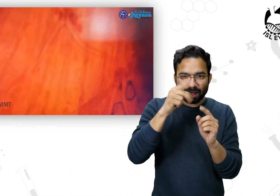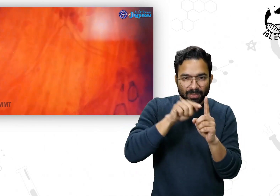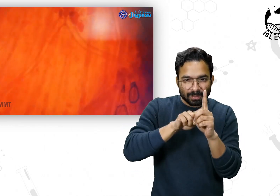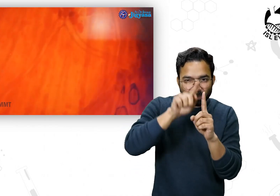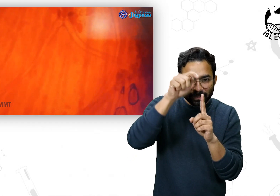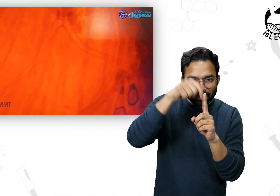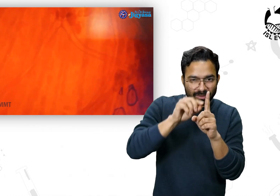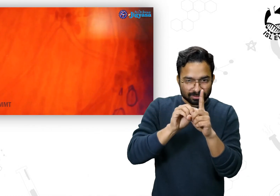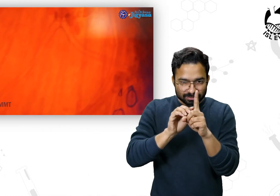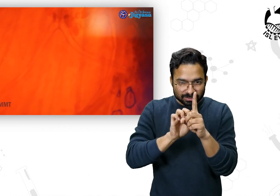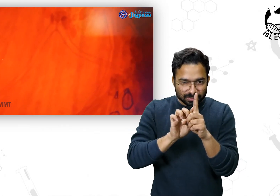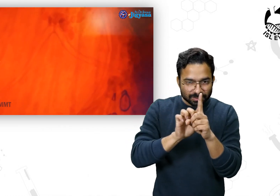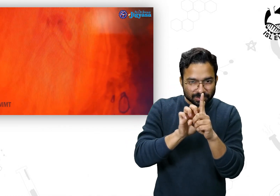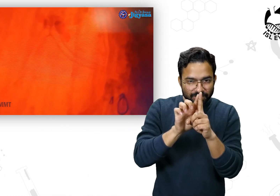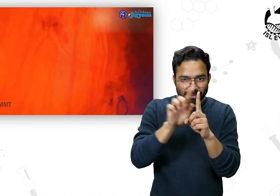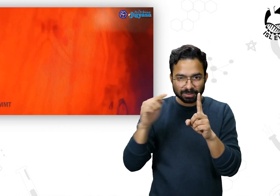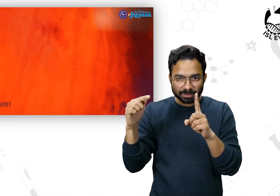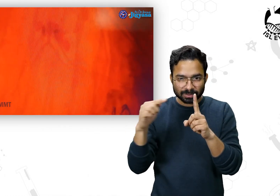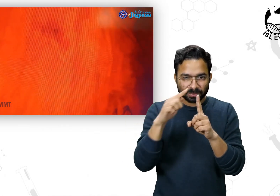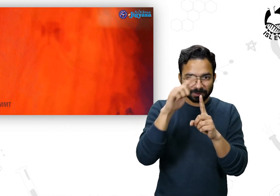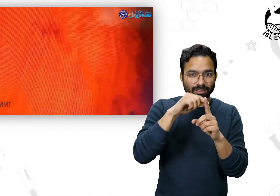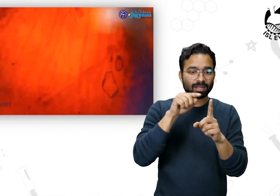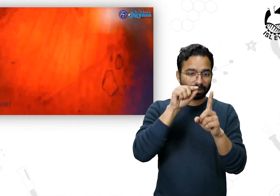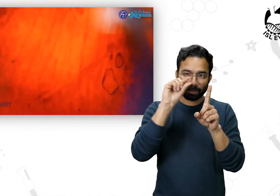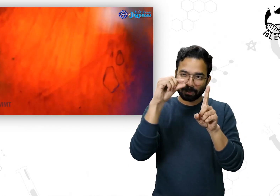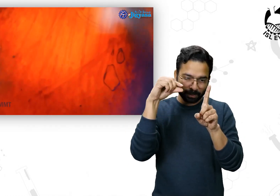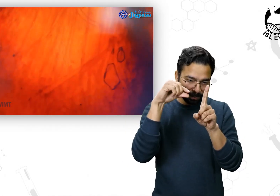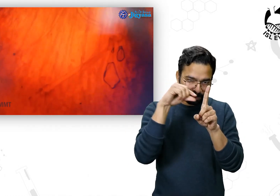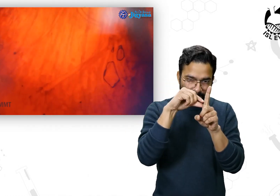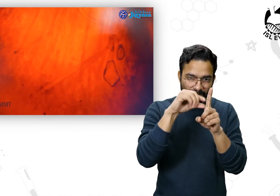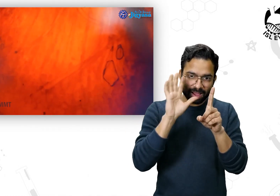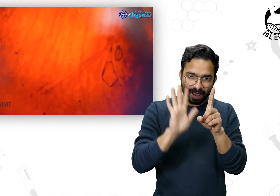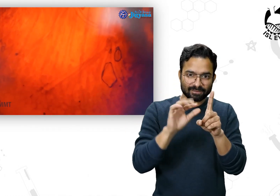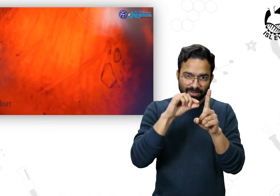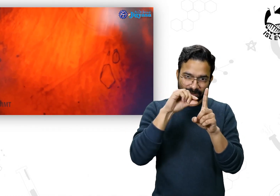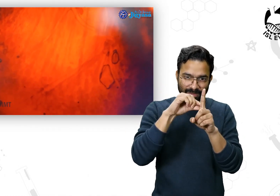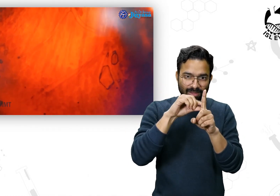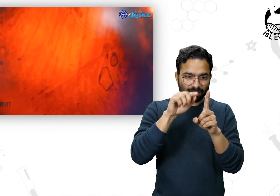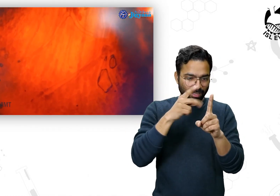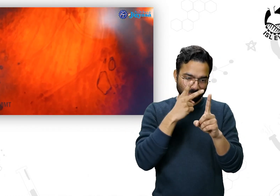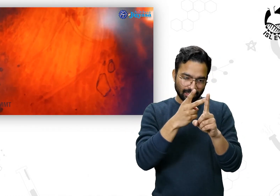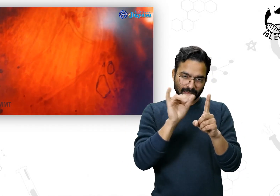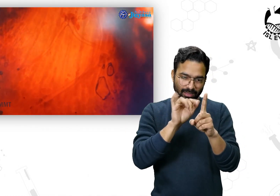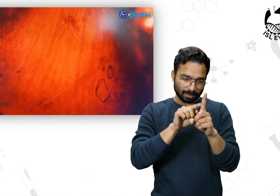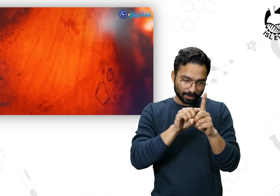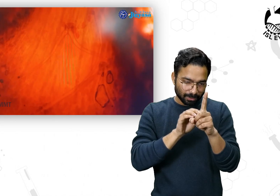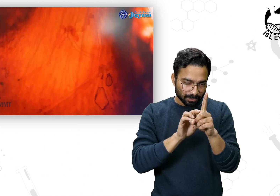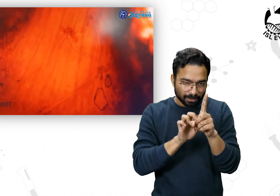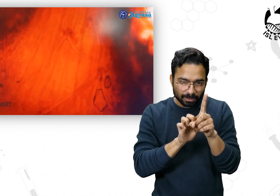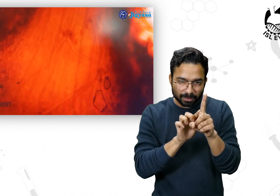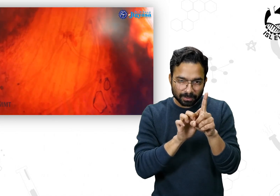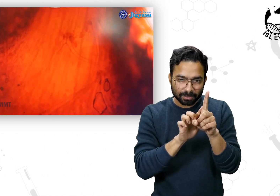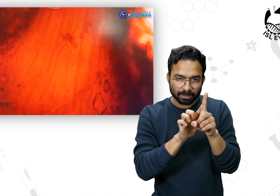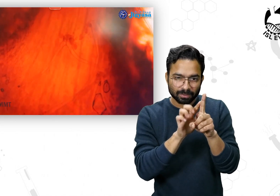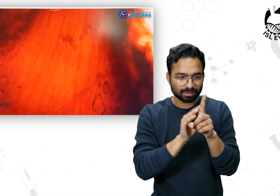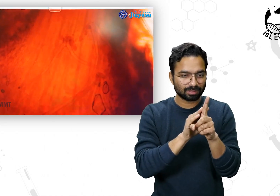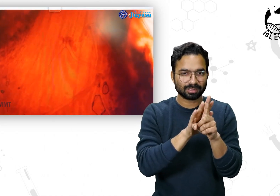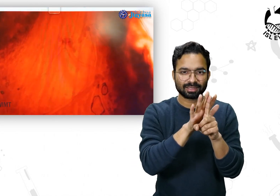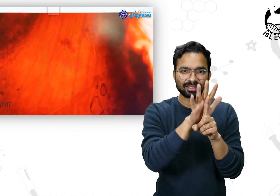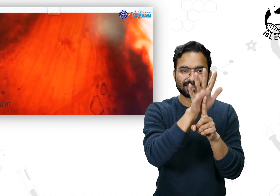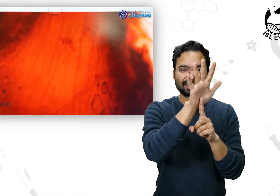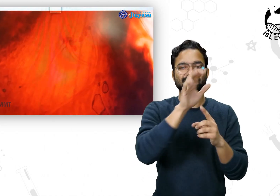inserted into the stigma so that they can reach to the ovary here. The thread like things are the